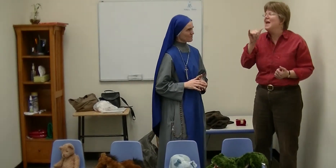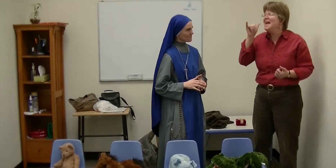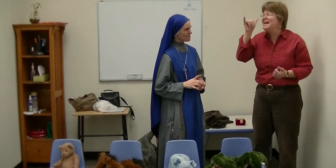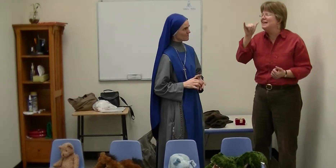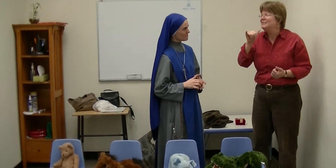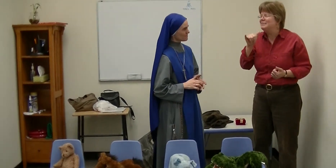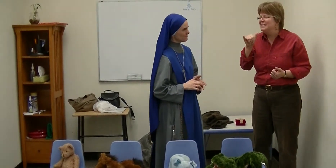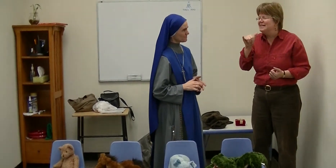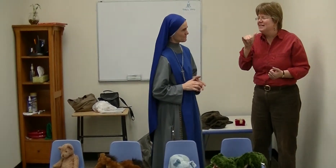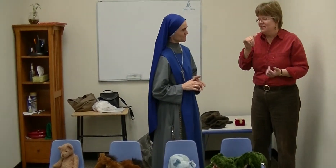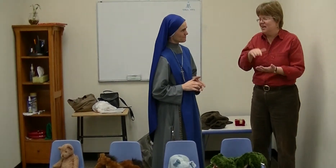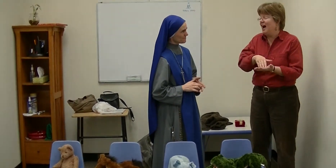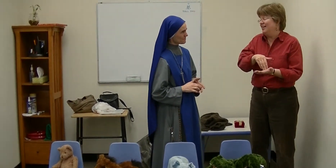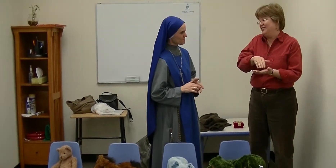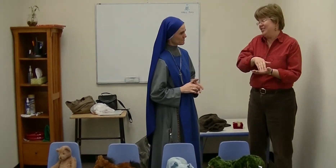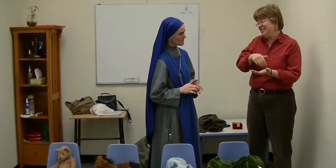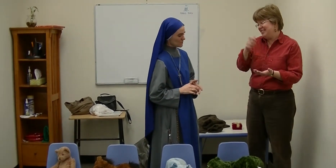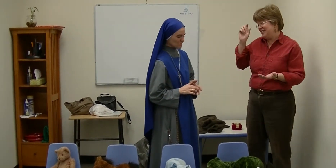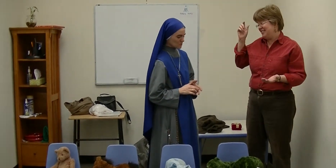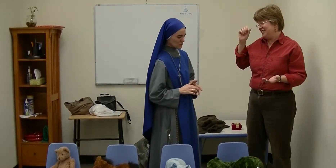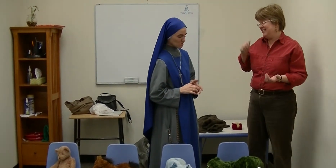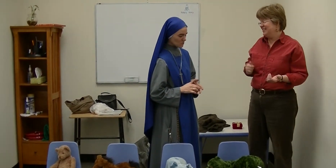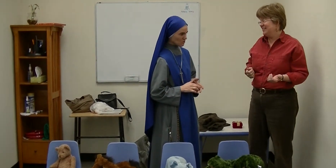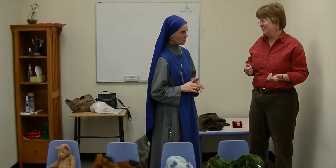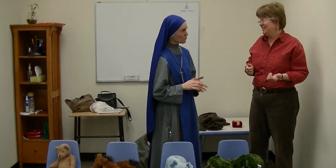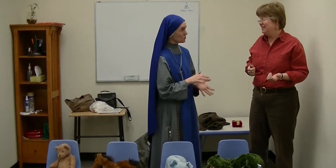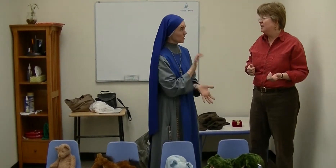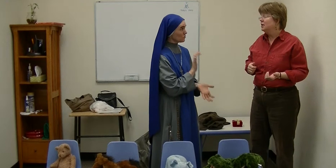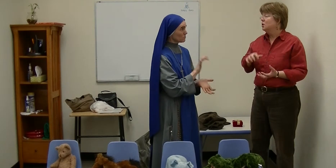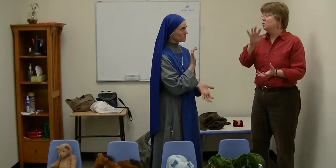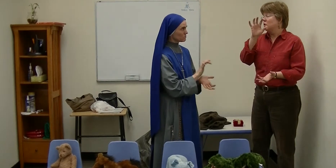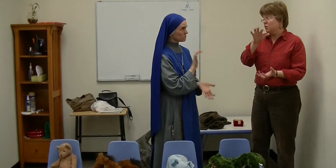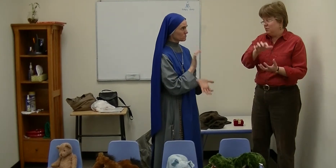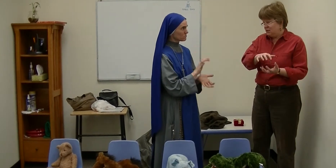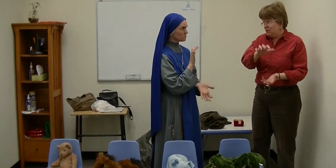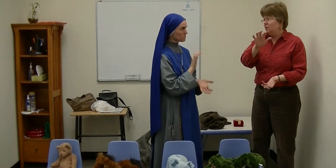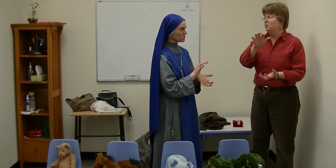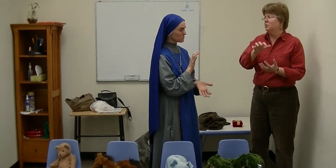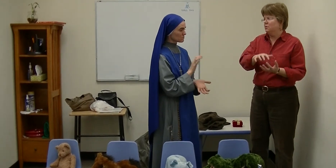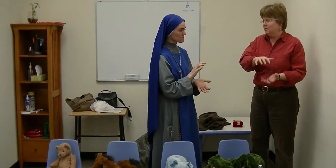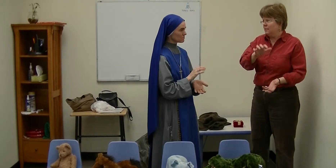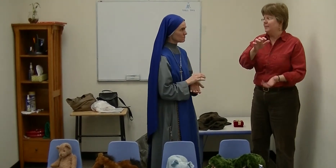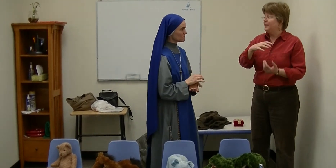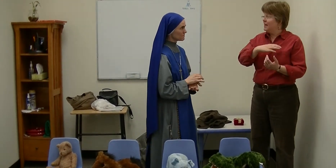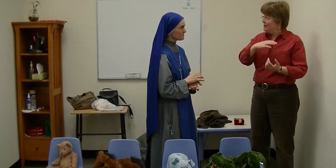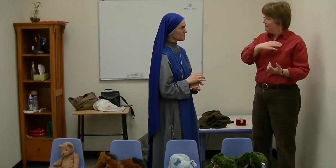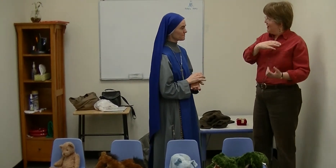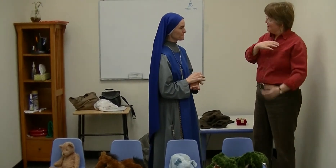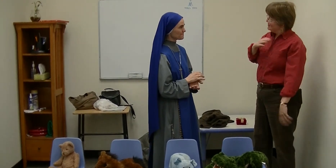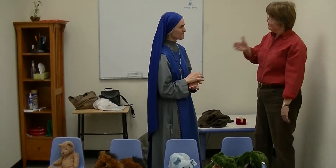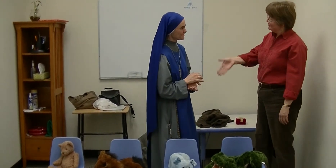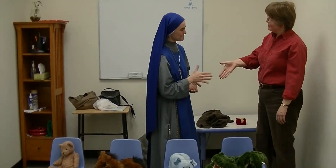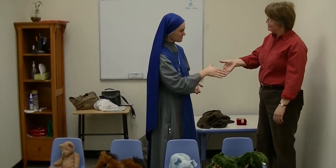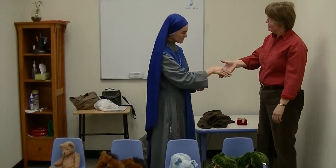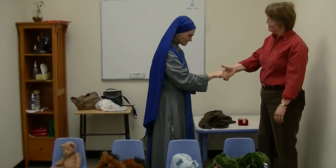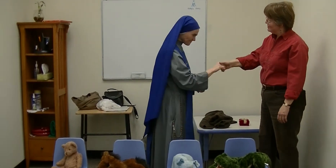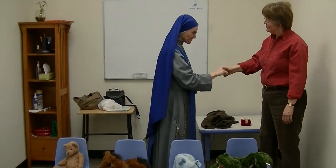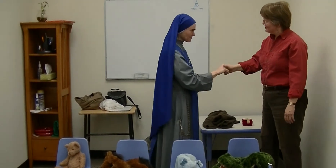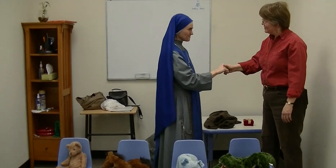Quem tanjes? Crocodile. Crocodile. Crocodile. Bene fatto. Gratulor